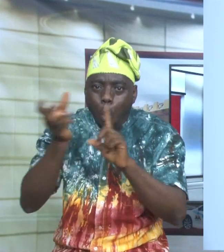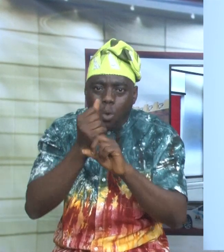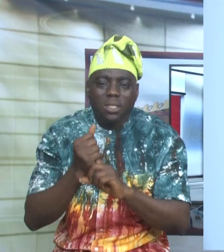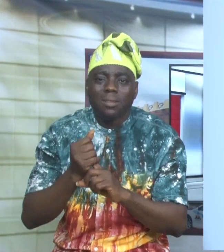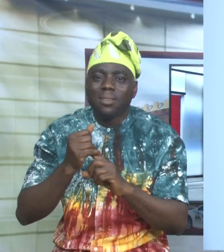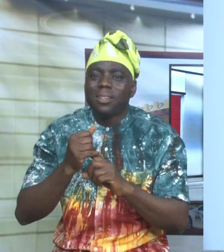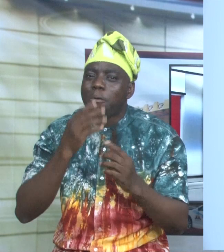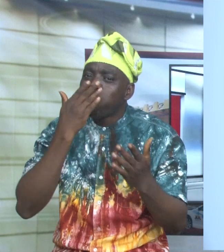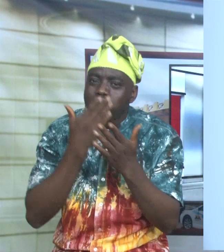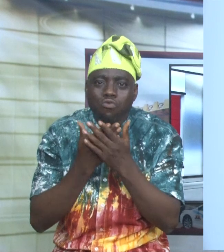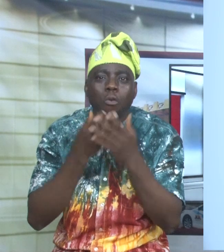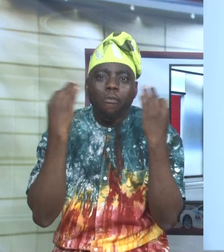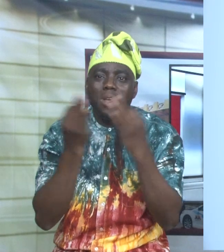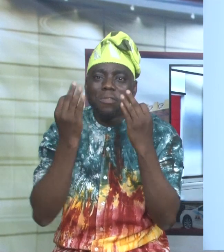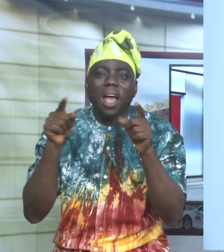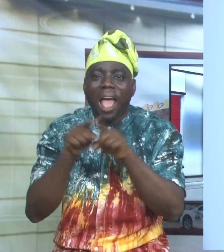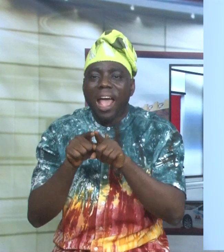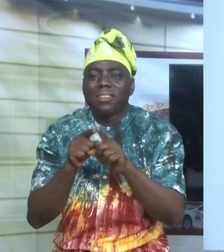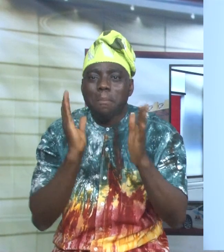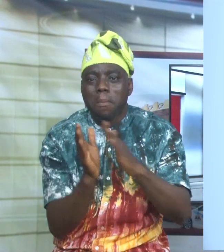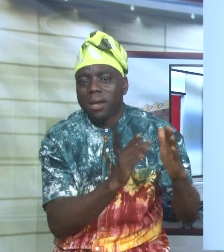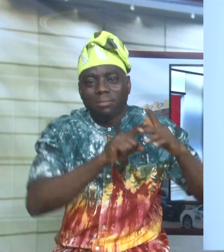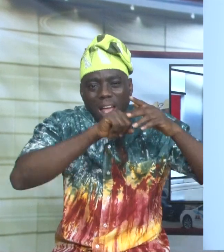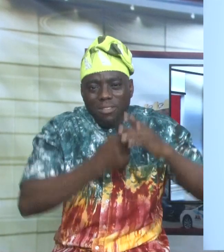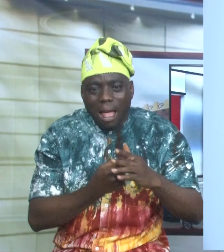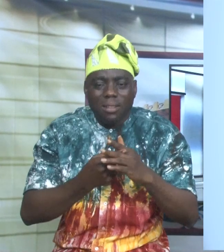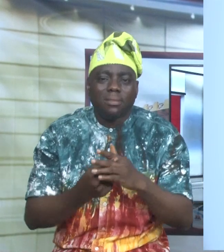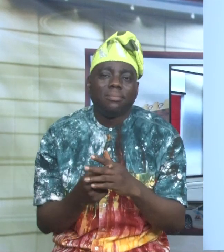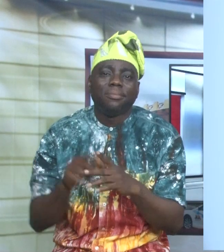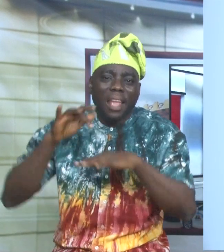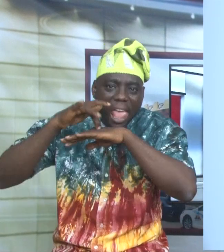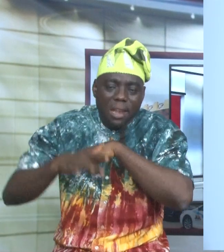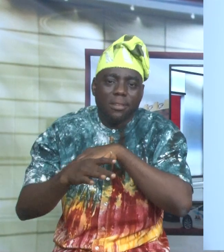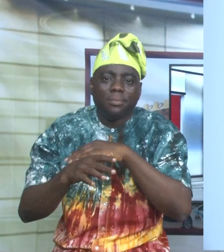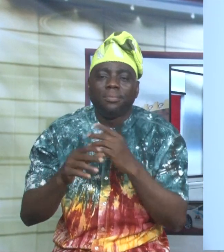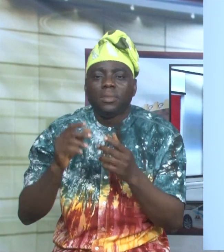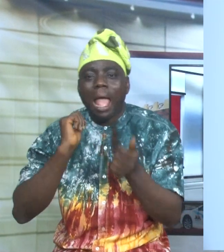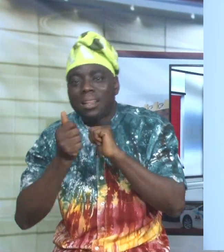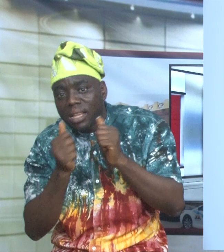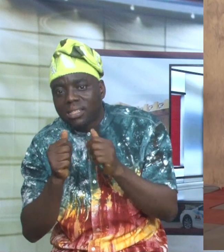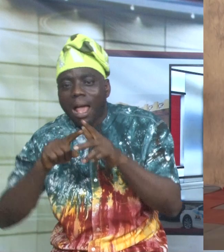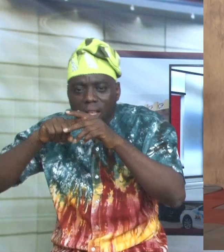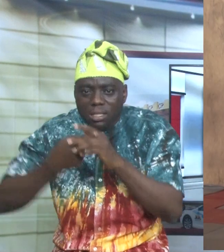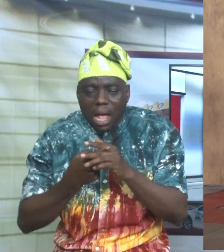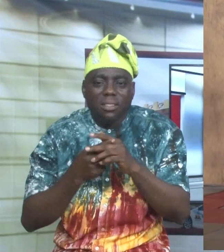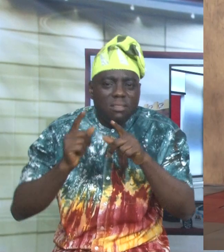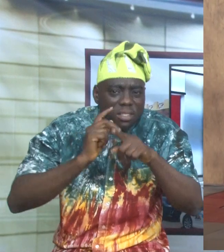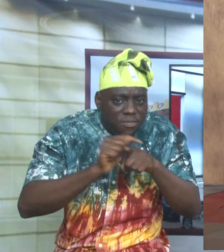again as preparation has commenced in earnest. On their part, athletes have commenced rigorous training to